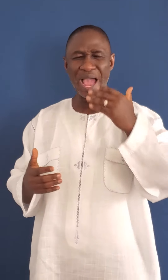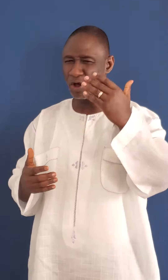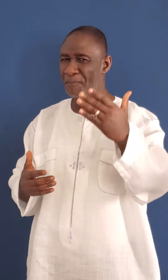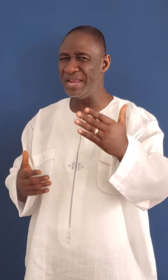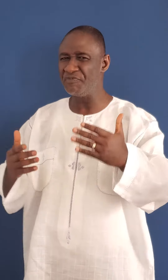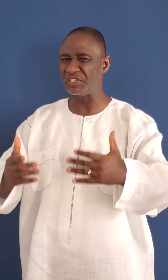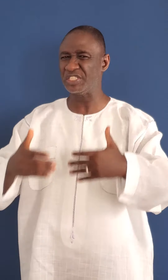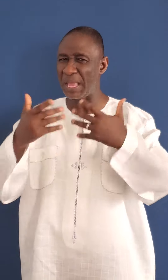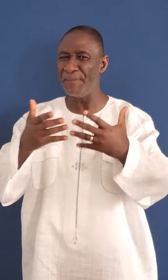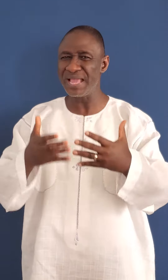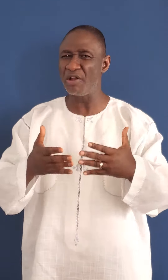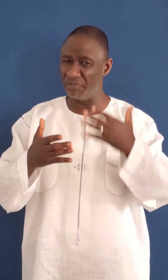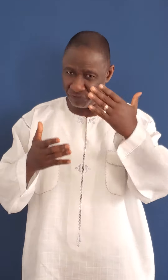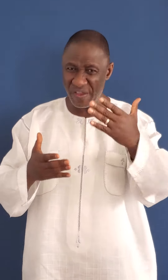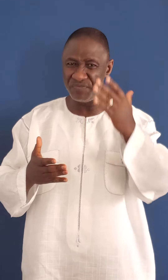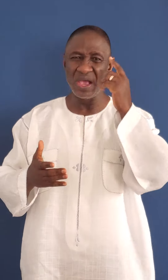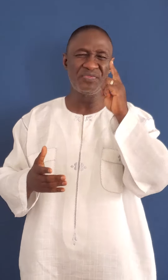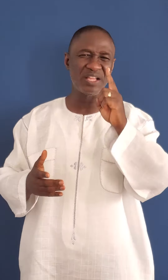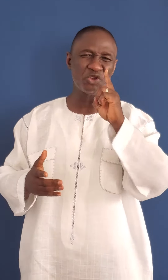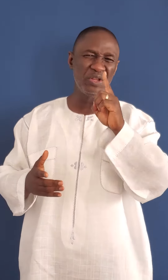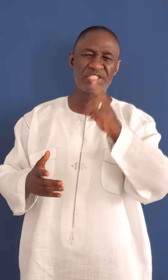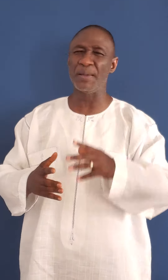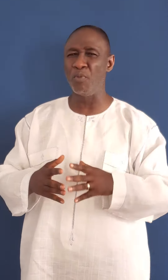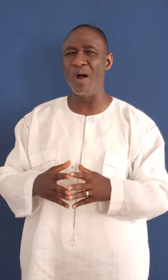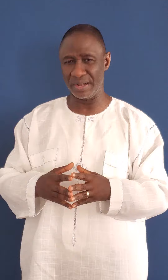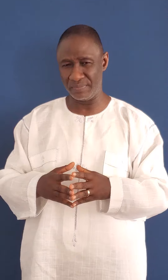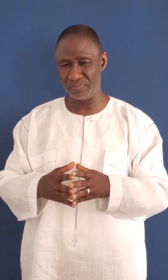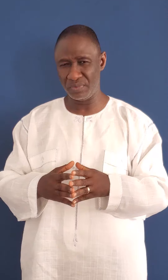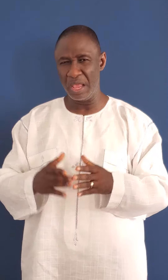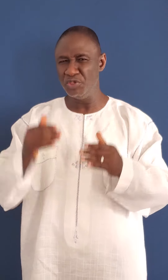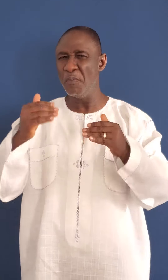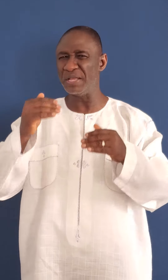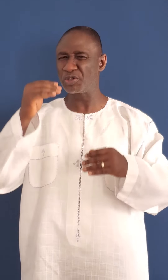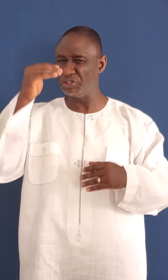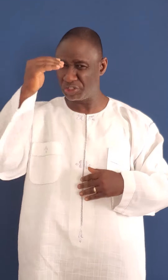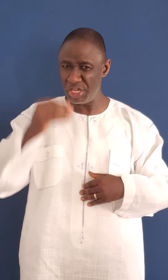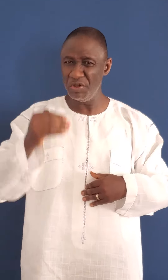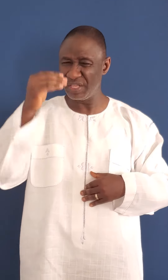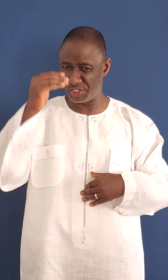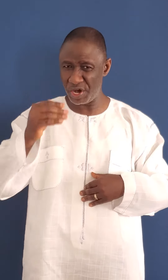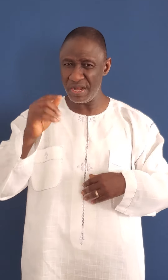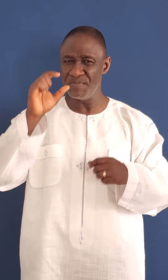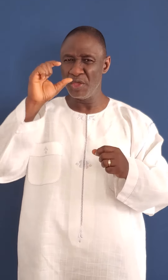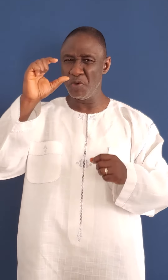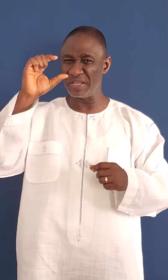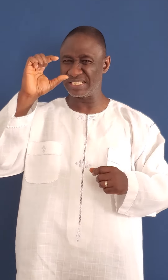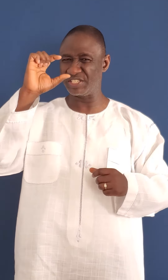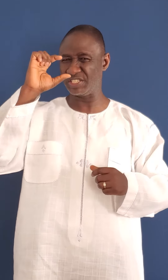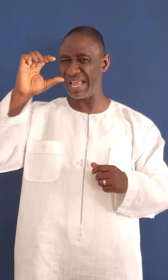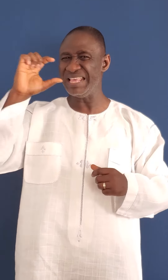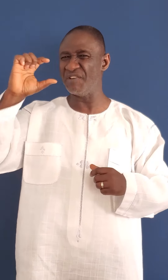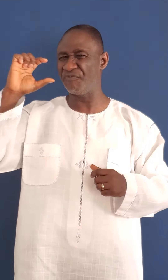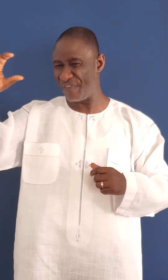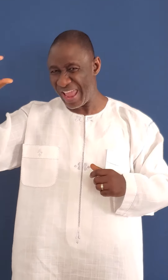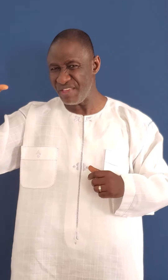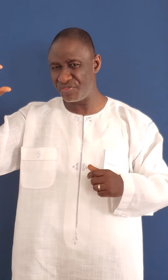I commend you for stepping out in faith. That's only step one. You must continue the journey. You must sustain the faith